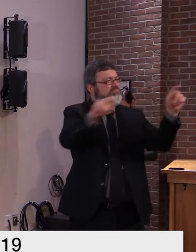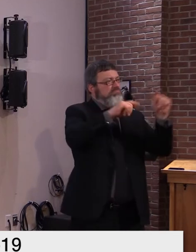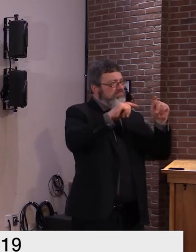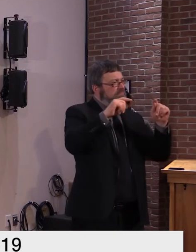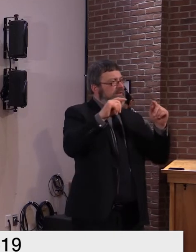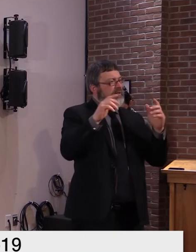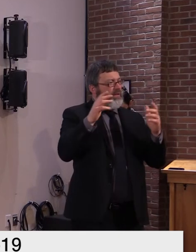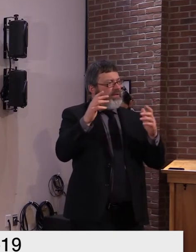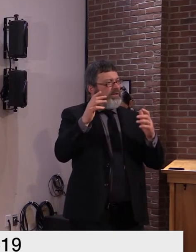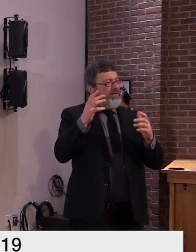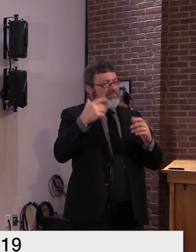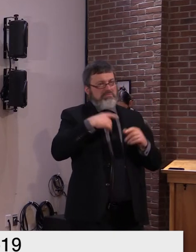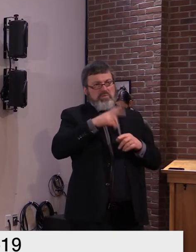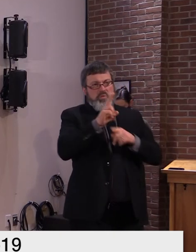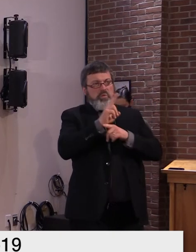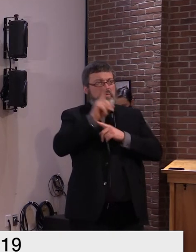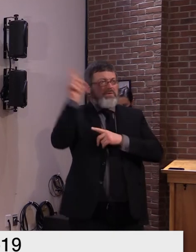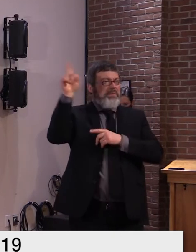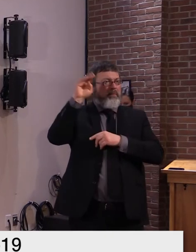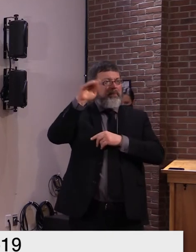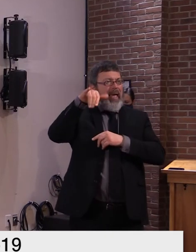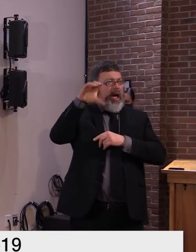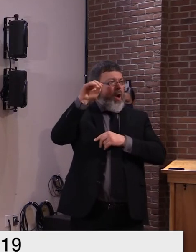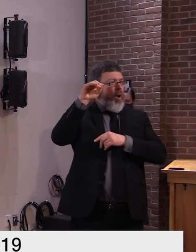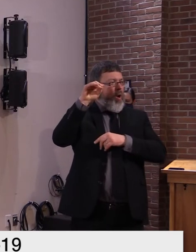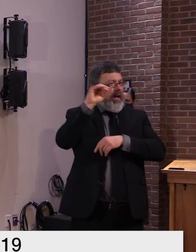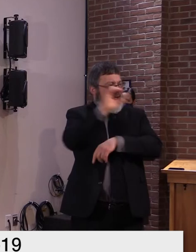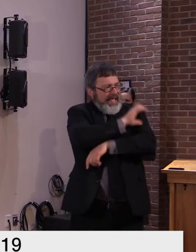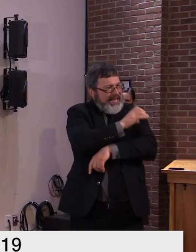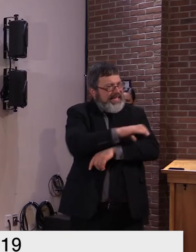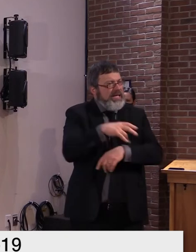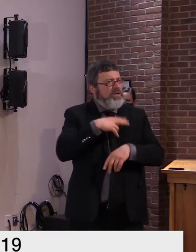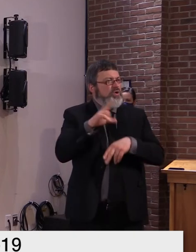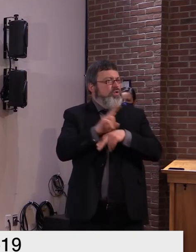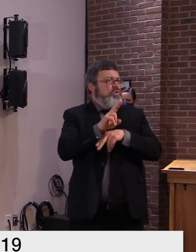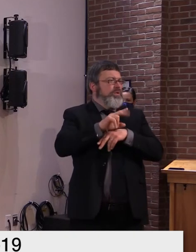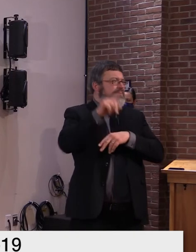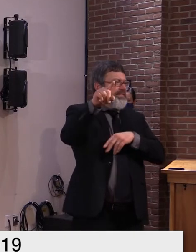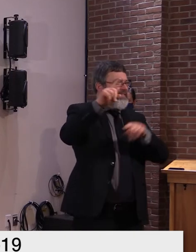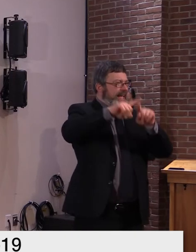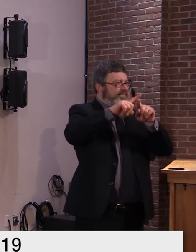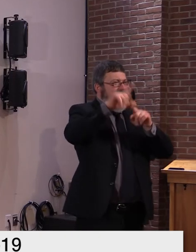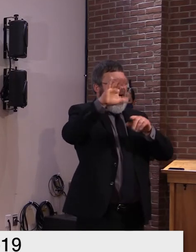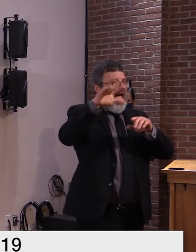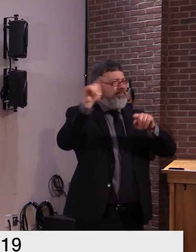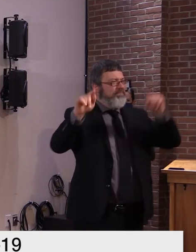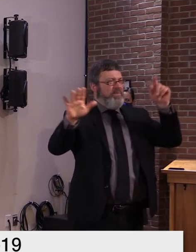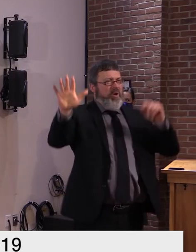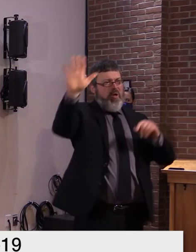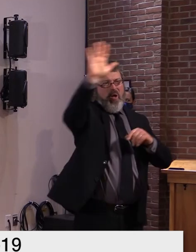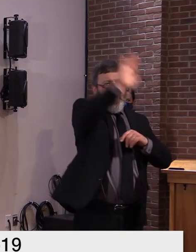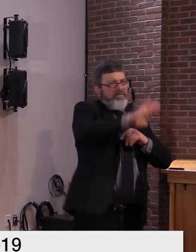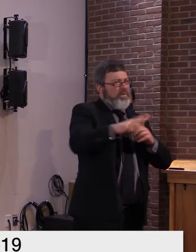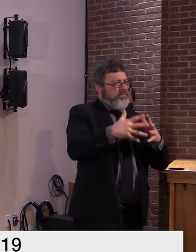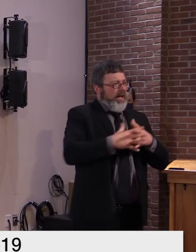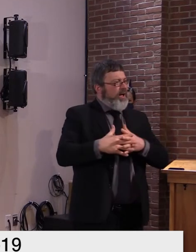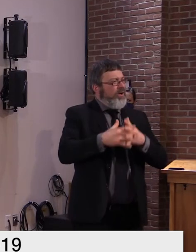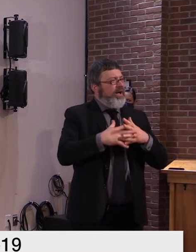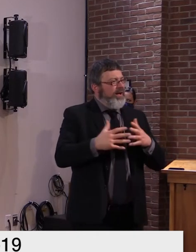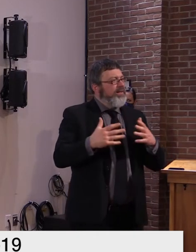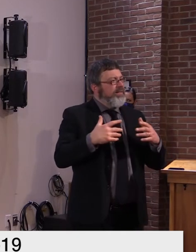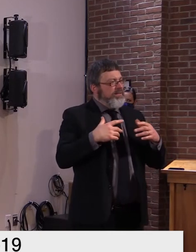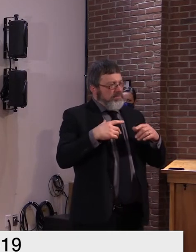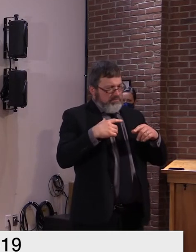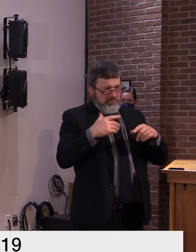UVM lab, there's a whole array of lab tests being done with various cycle thresholds.